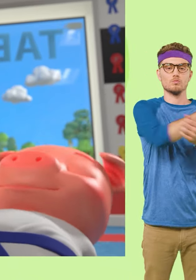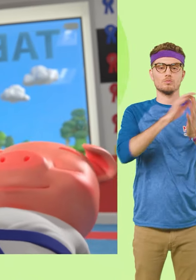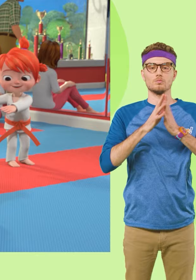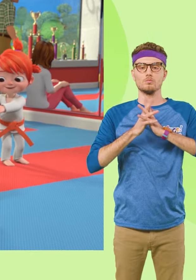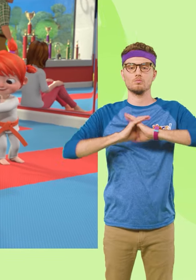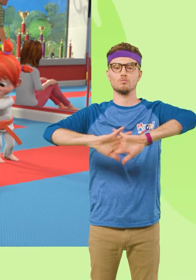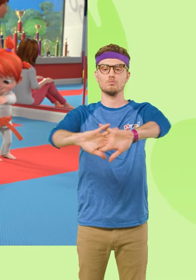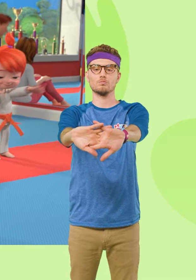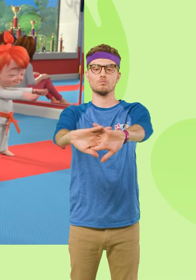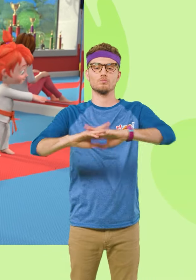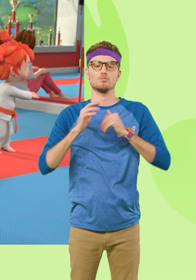Oh!